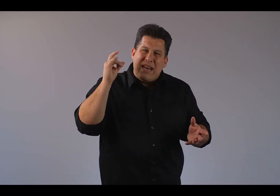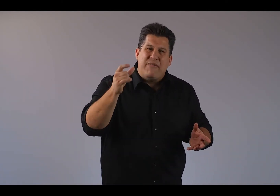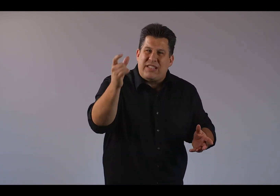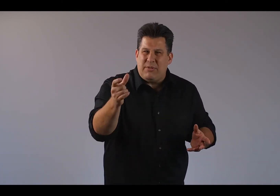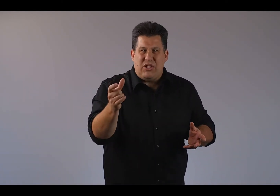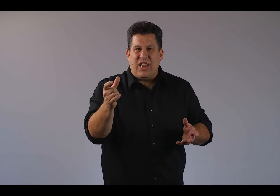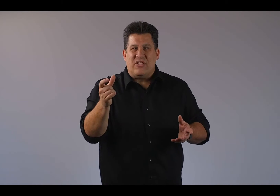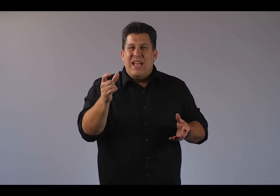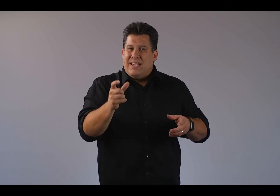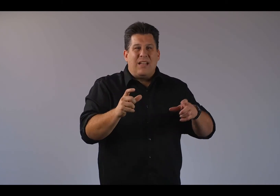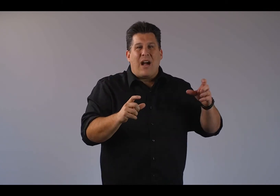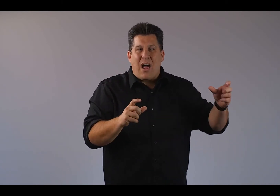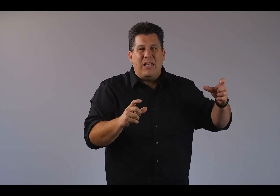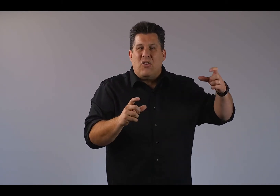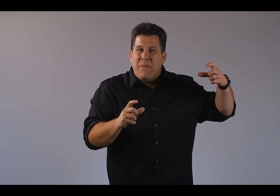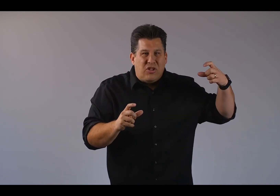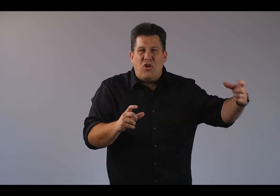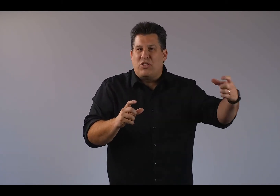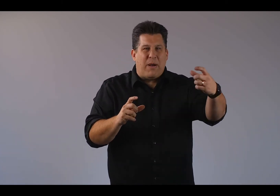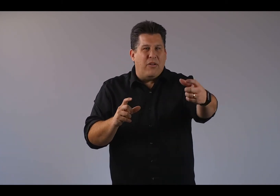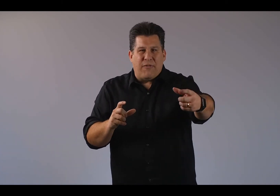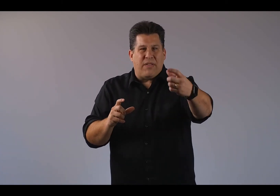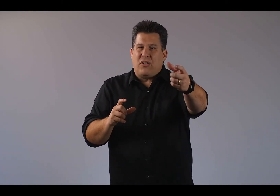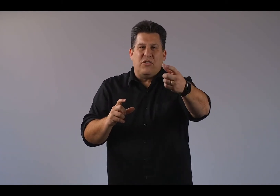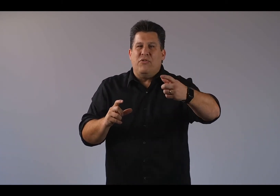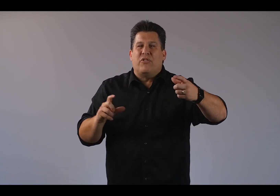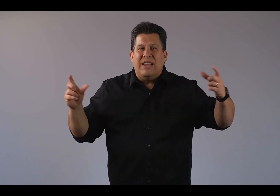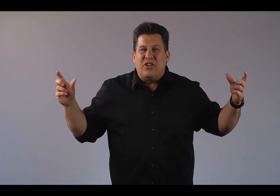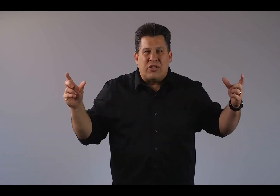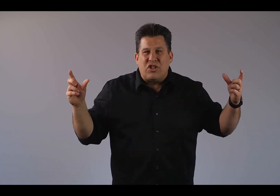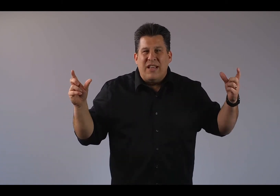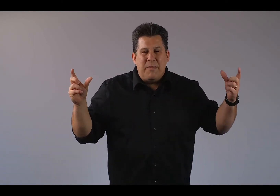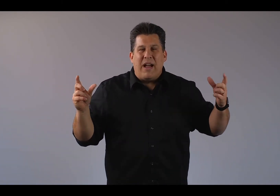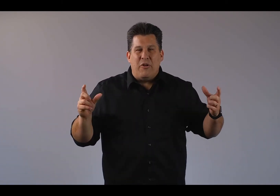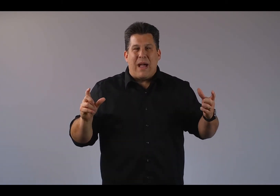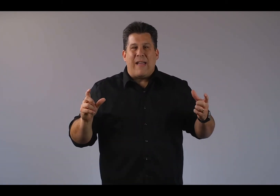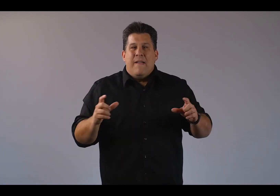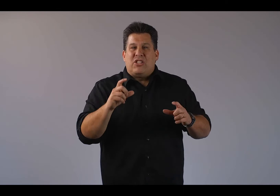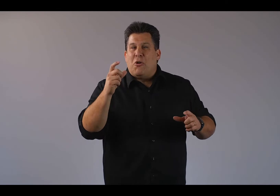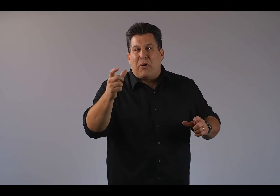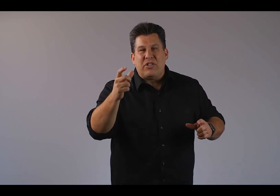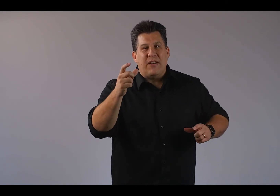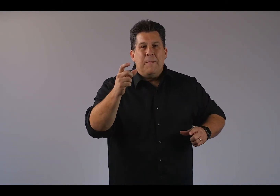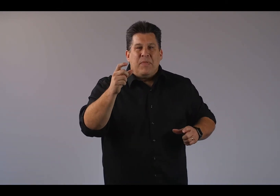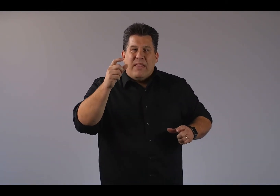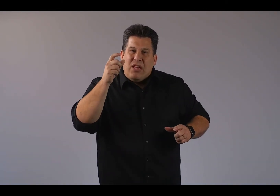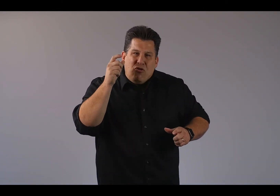never seems to change. It's the colleague who makes jokes about your faith and calls you the crazy Christian behind your back. It's the person that you